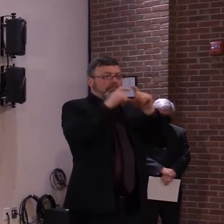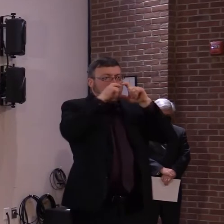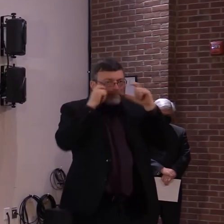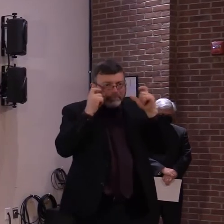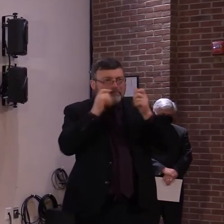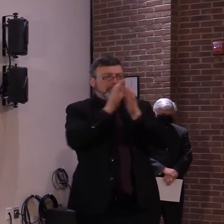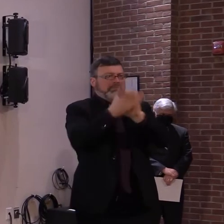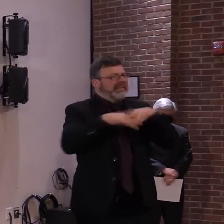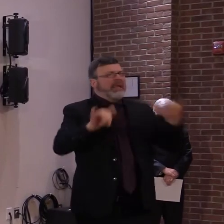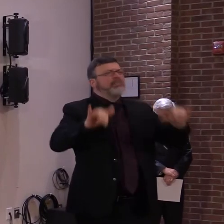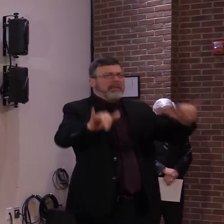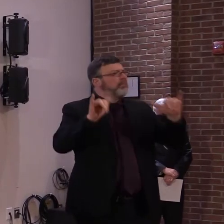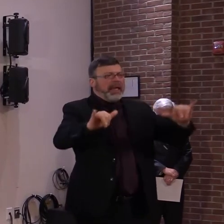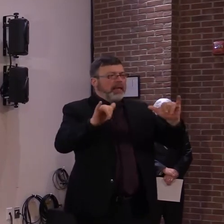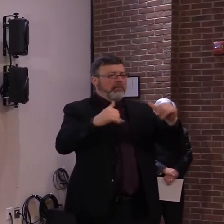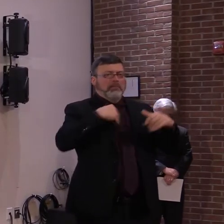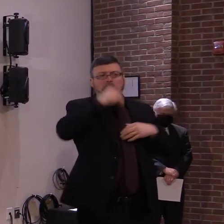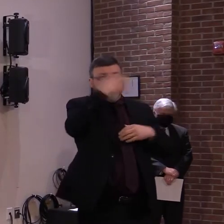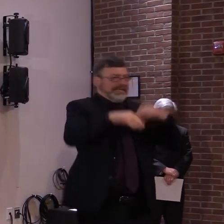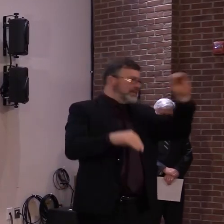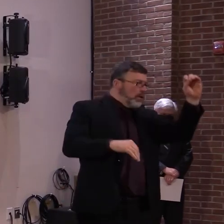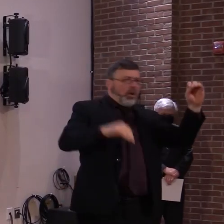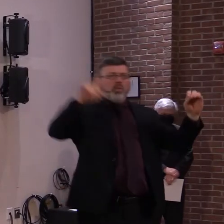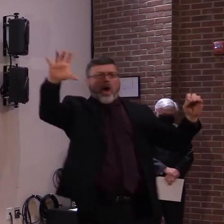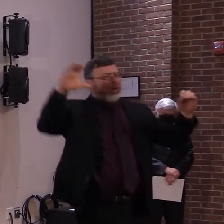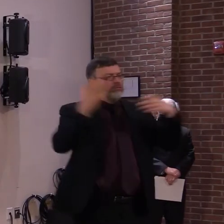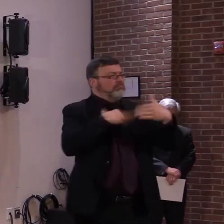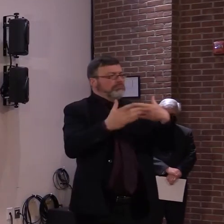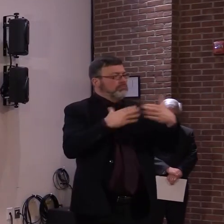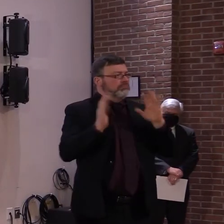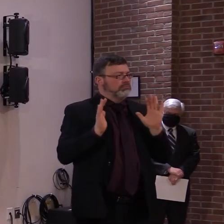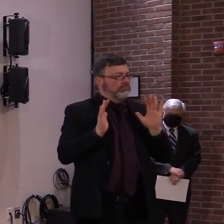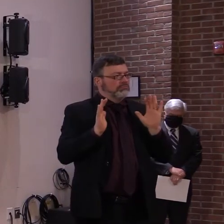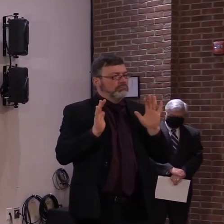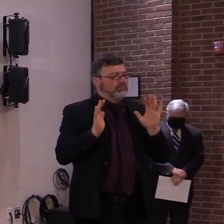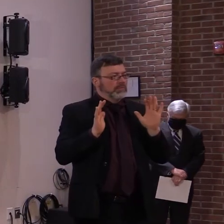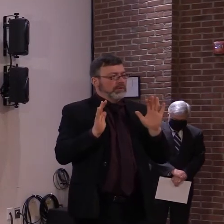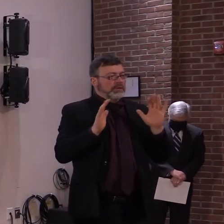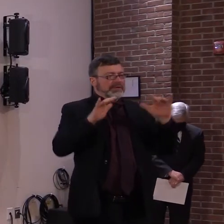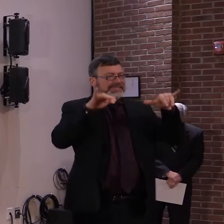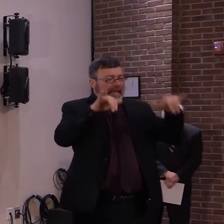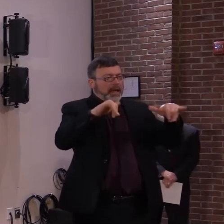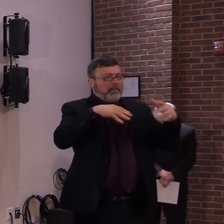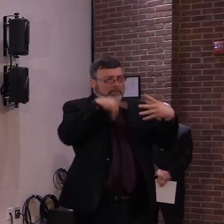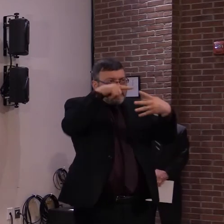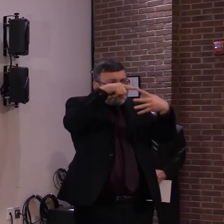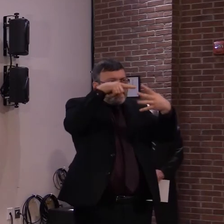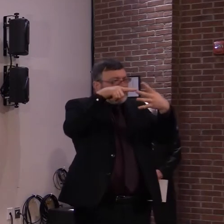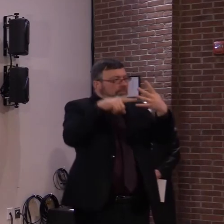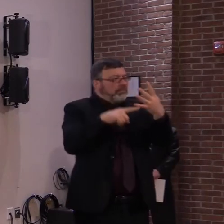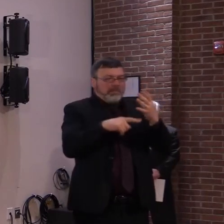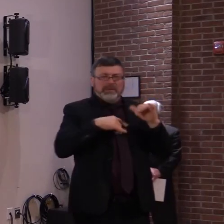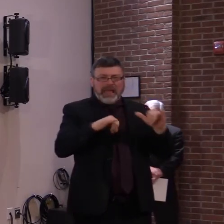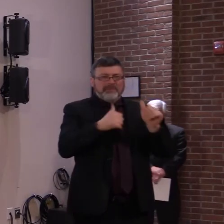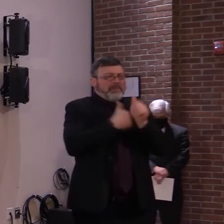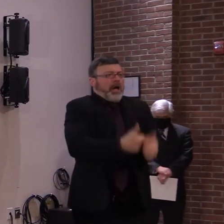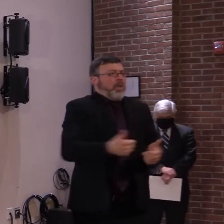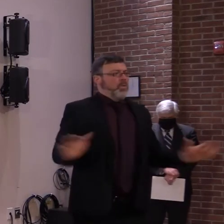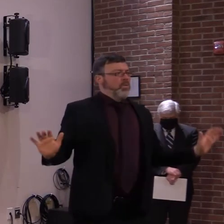constantly vigilant. And that's why when the governor says we can't drop our guard, um, that's what he means. Thank you.